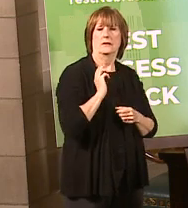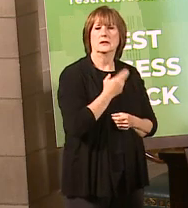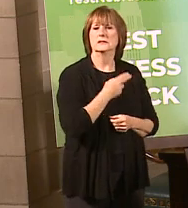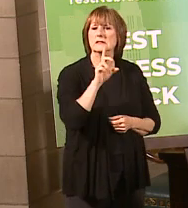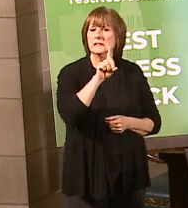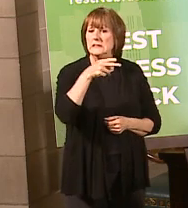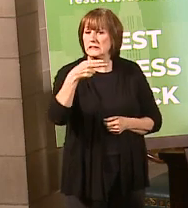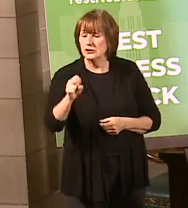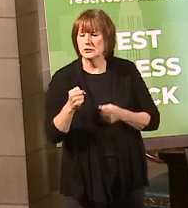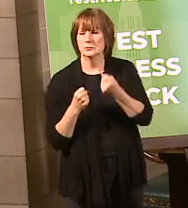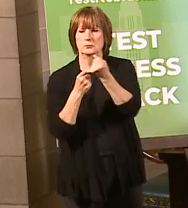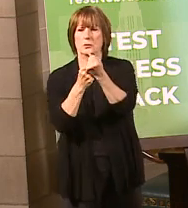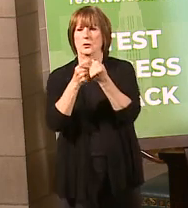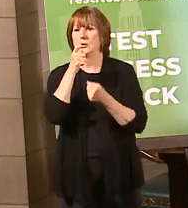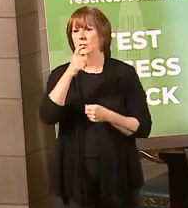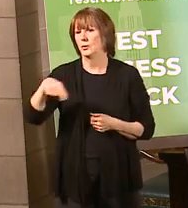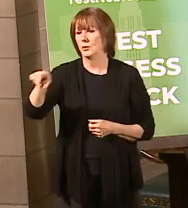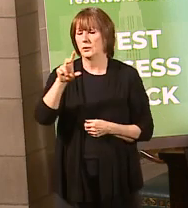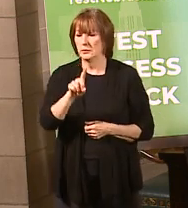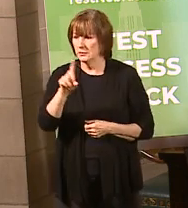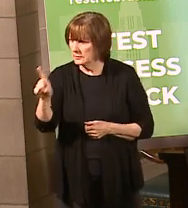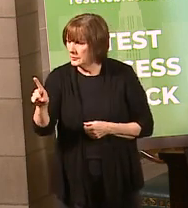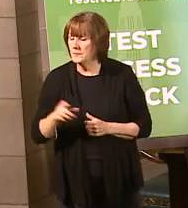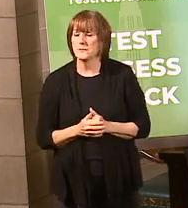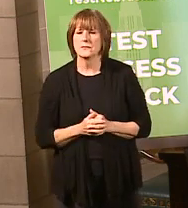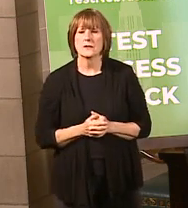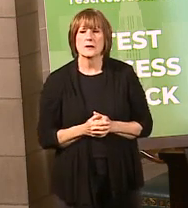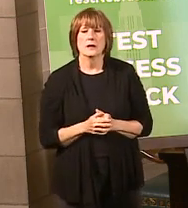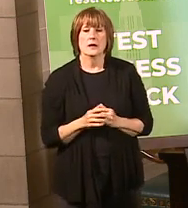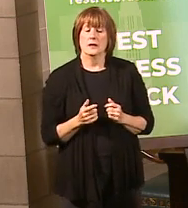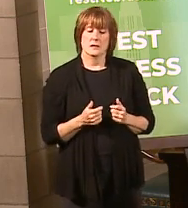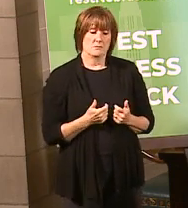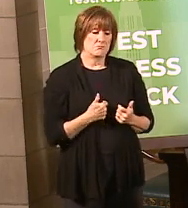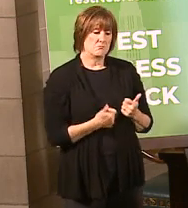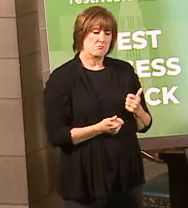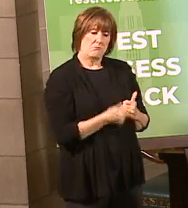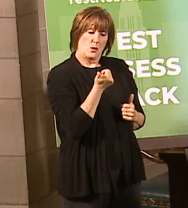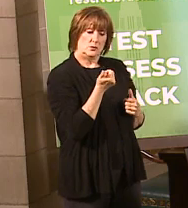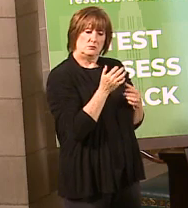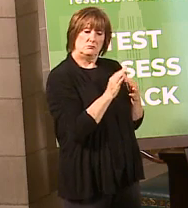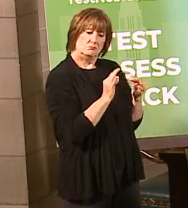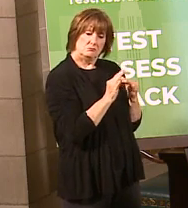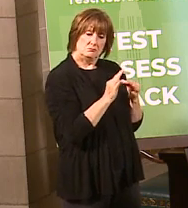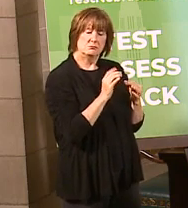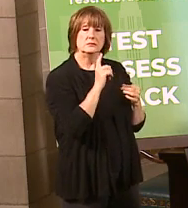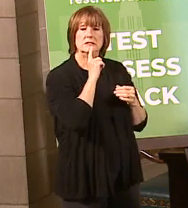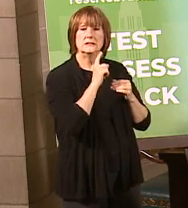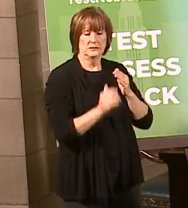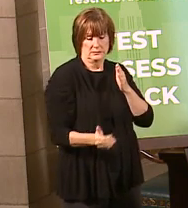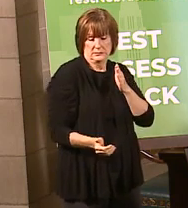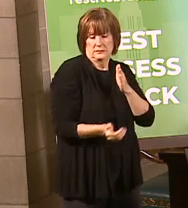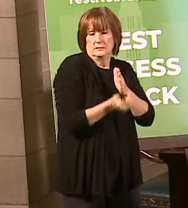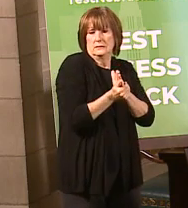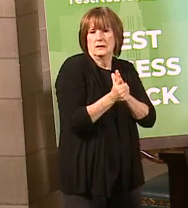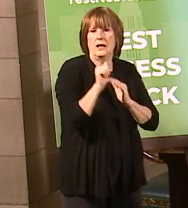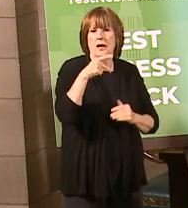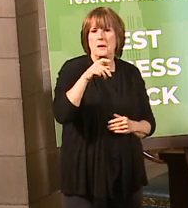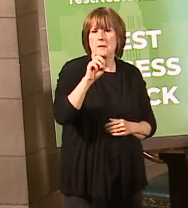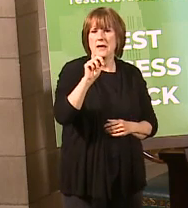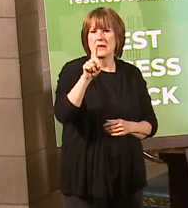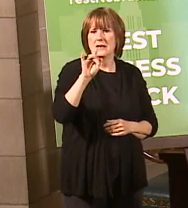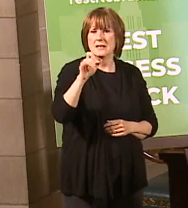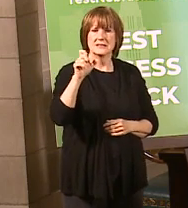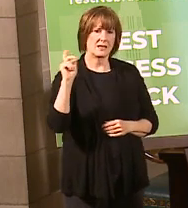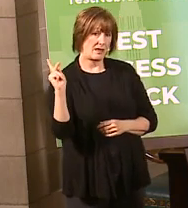folks with developmental disabilities. Largely what I'll talk about briefly is the appendix K. In